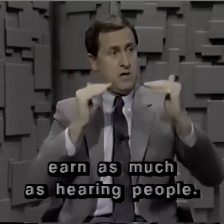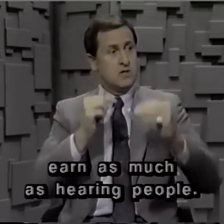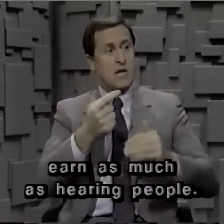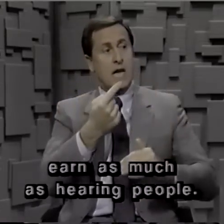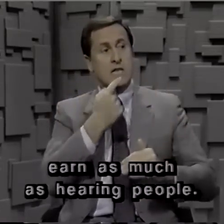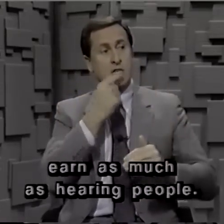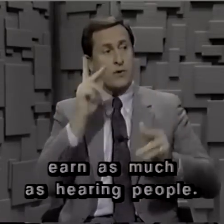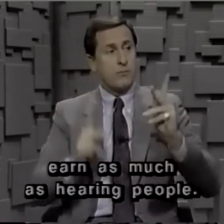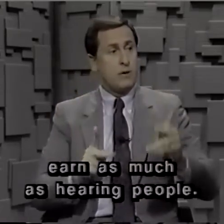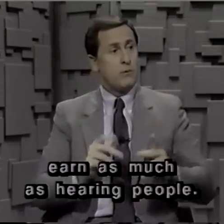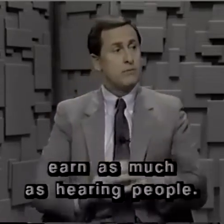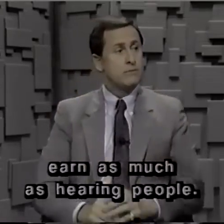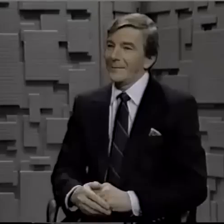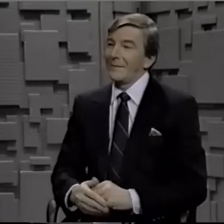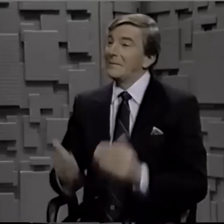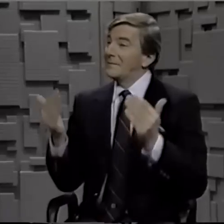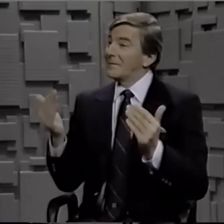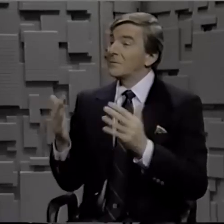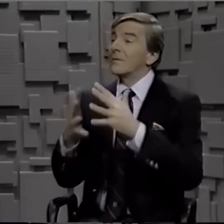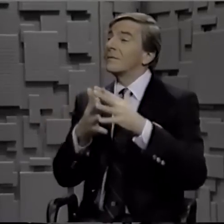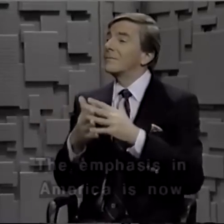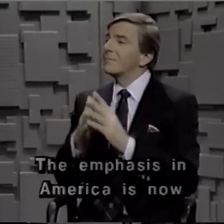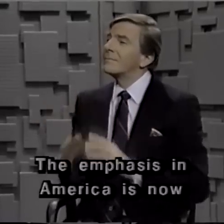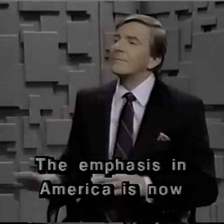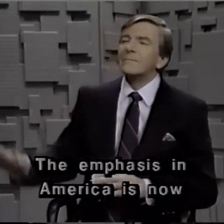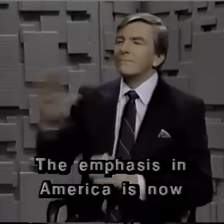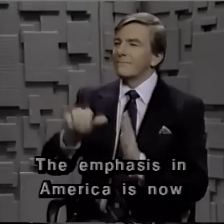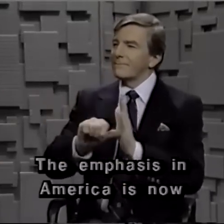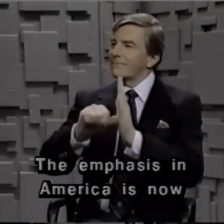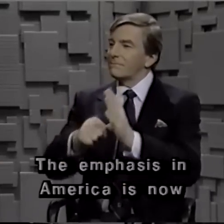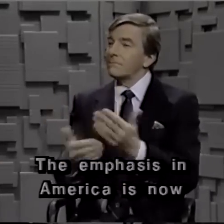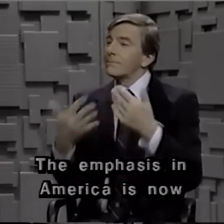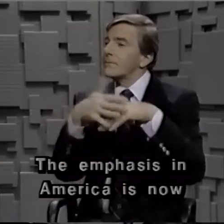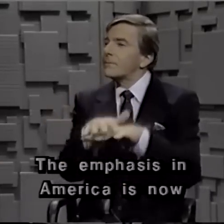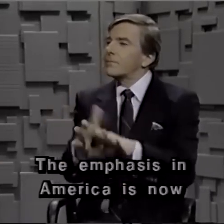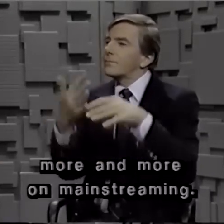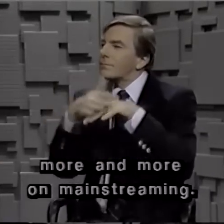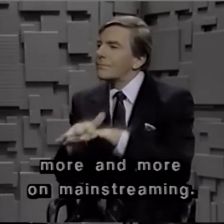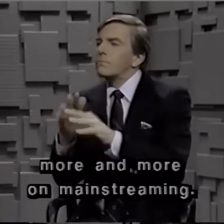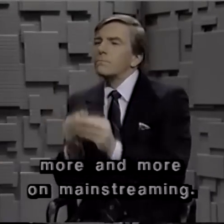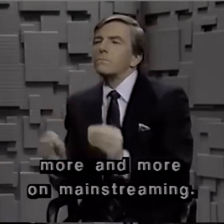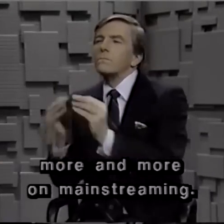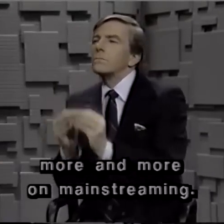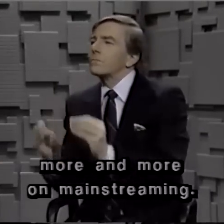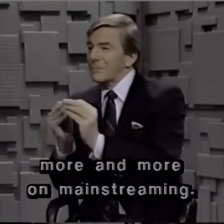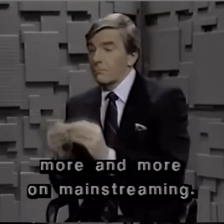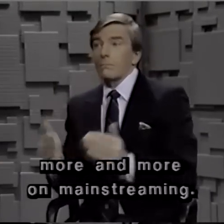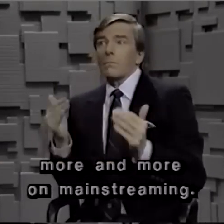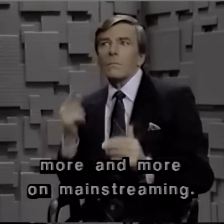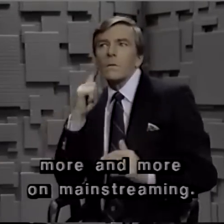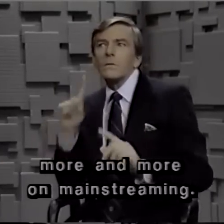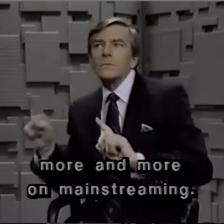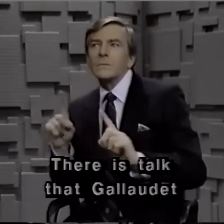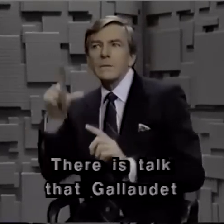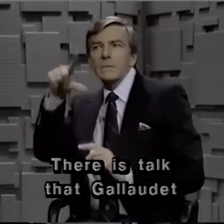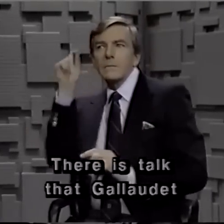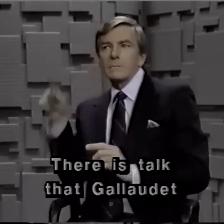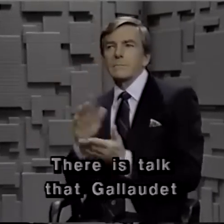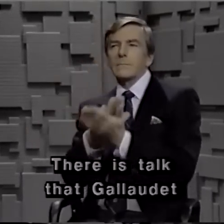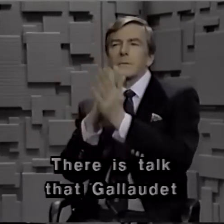much as hearing people. The emphasis in America is now more and more on mainstreaming. There is talk